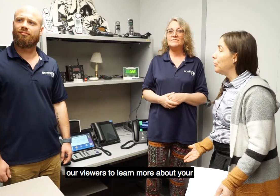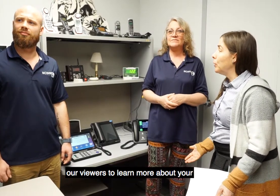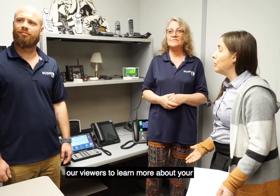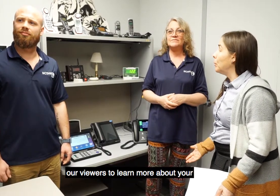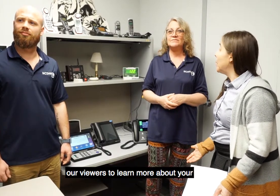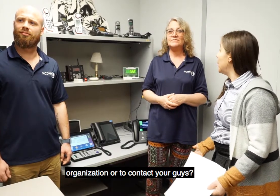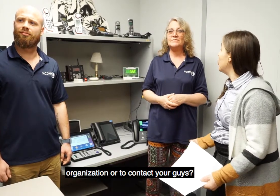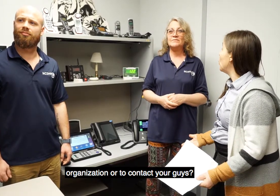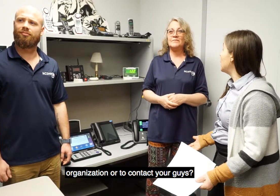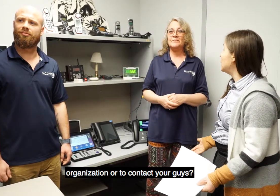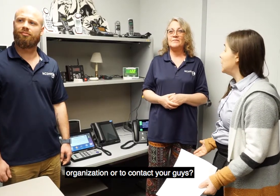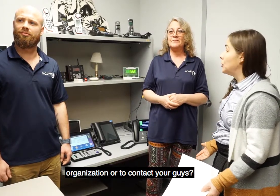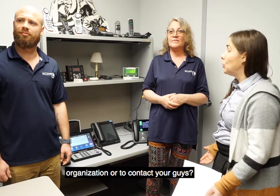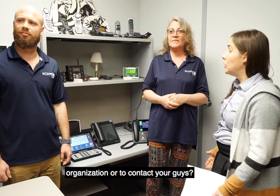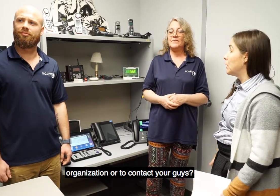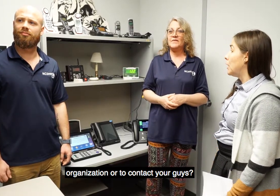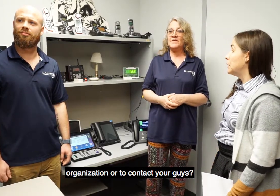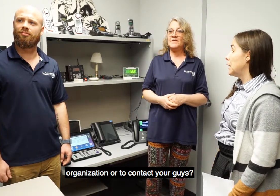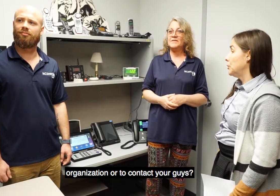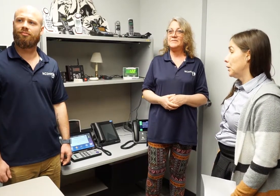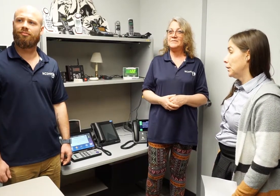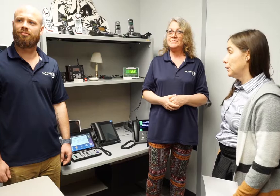organization or to contact you guys?